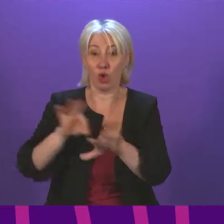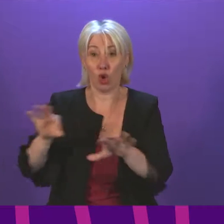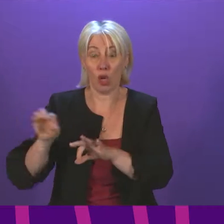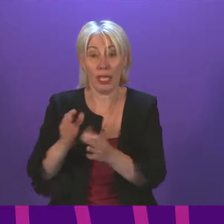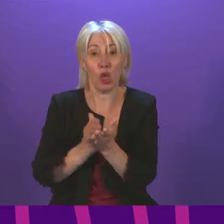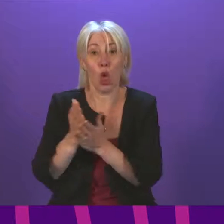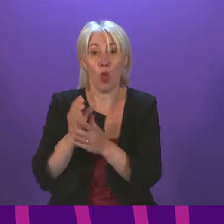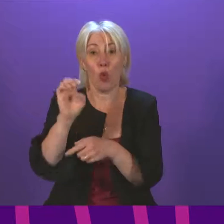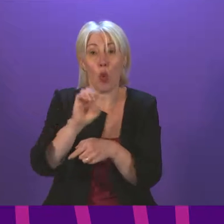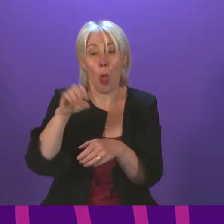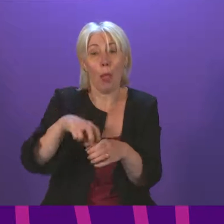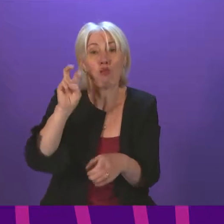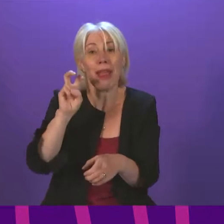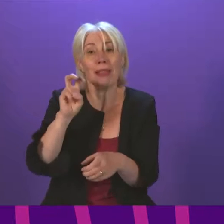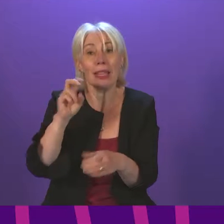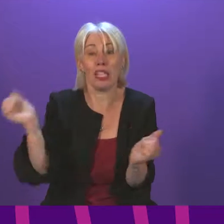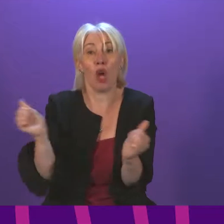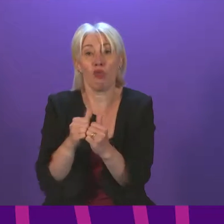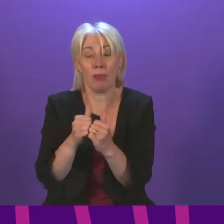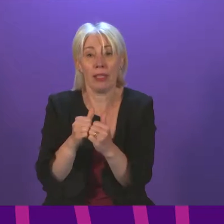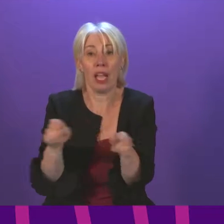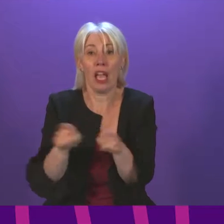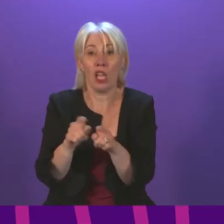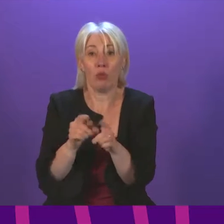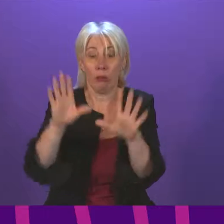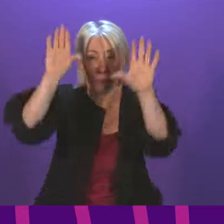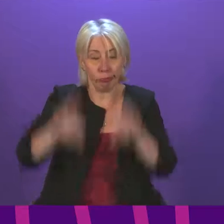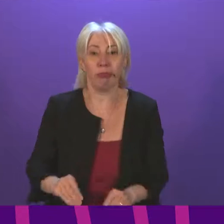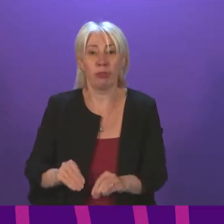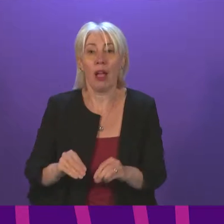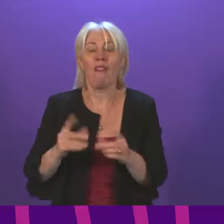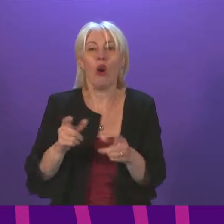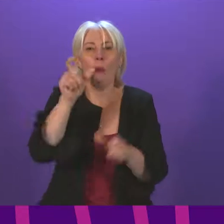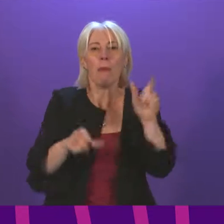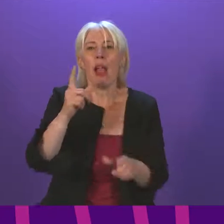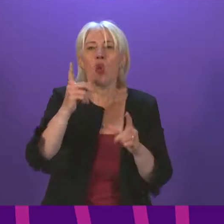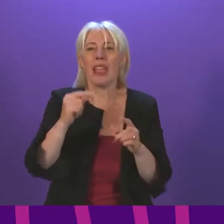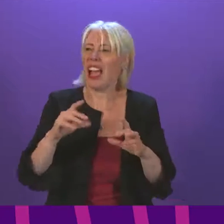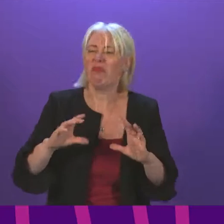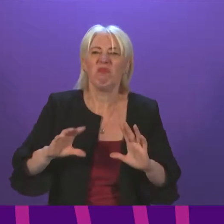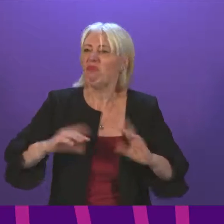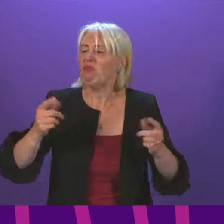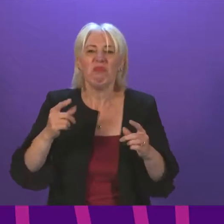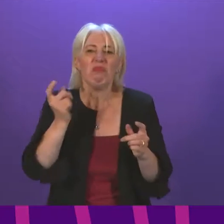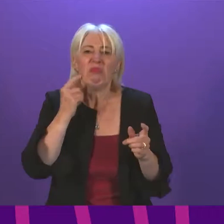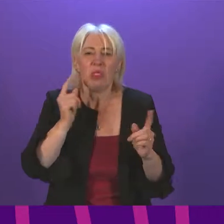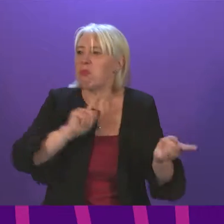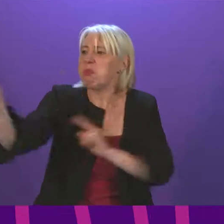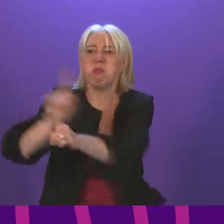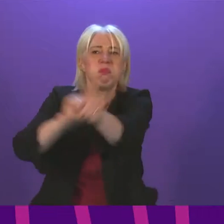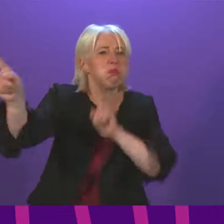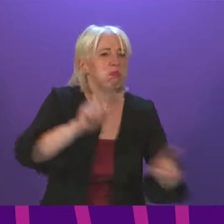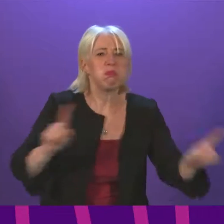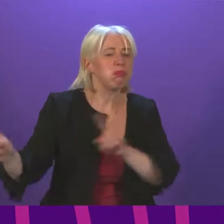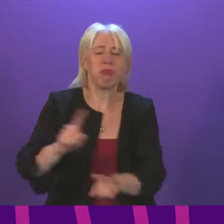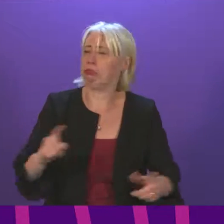agreement and particularly the abolition of free movement of individuals. What we are arguing for is that